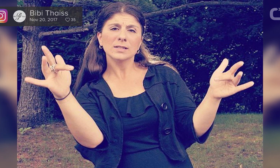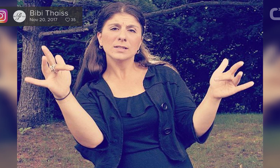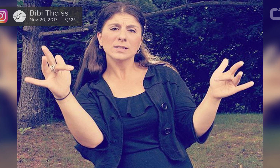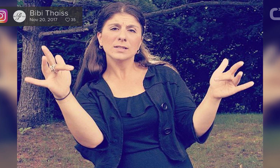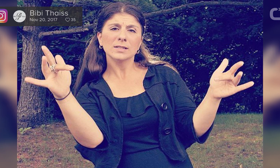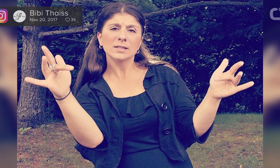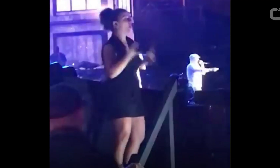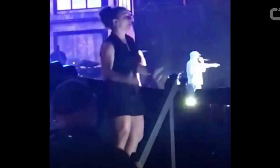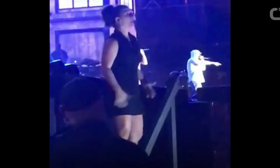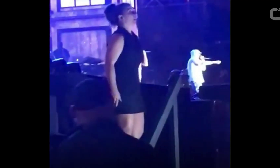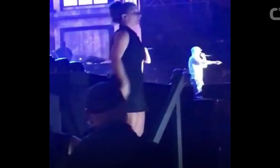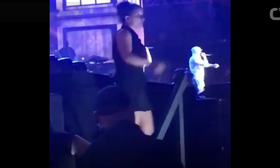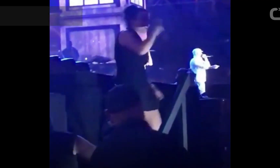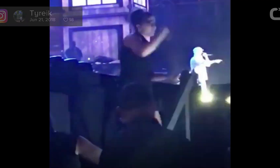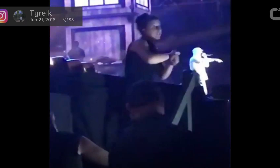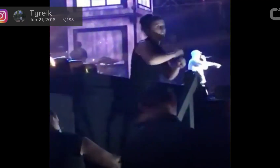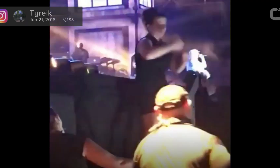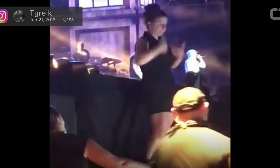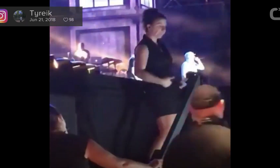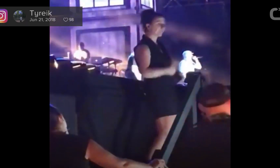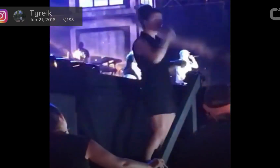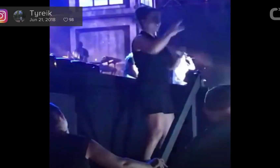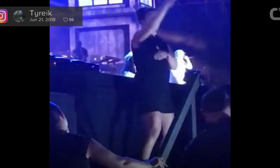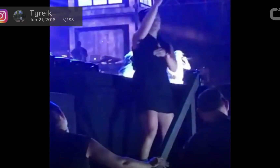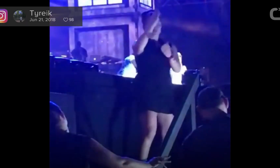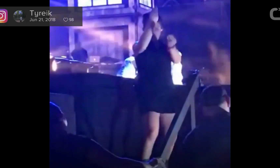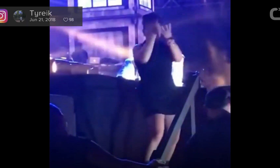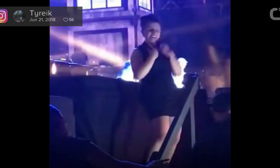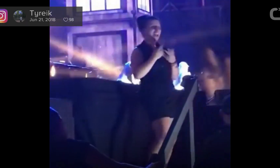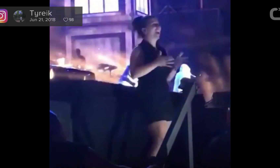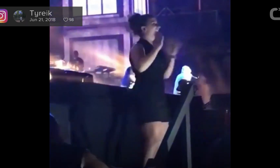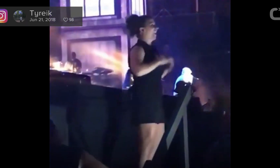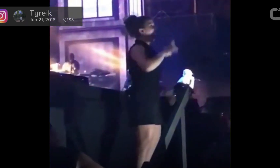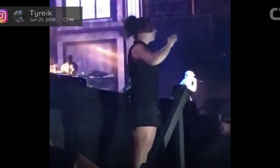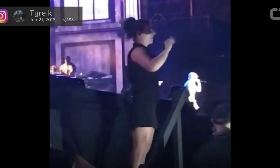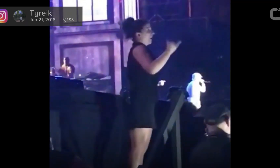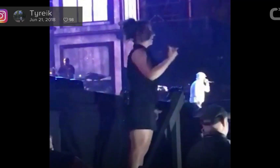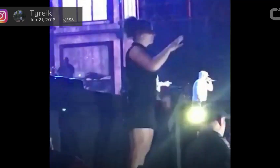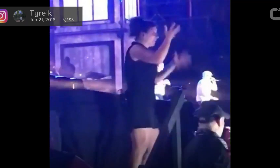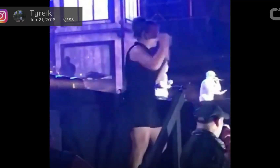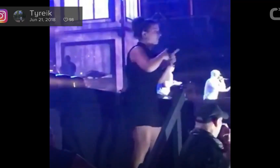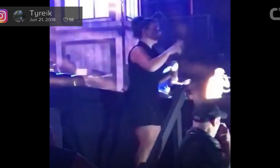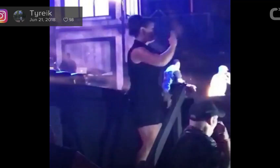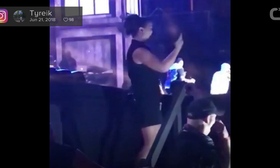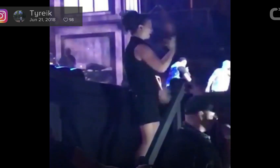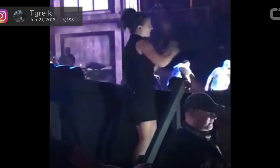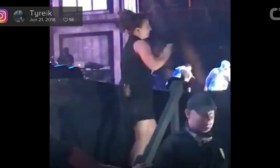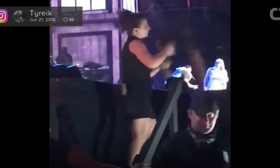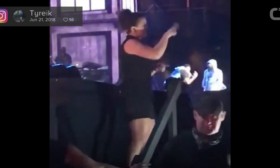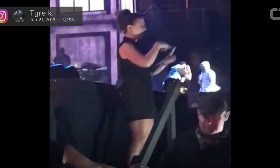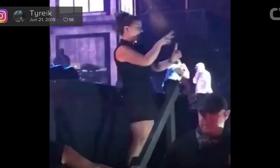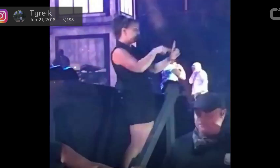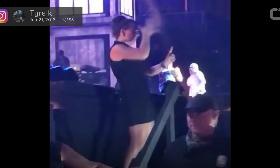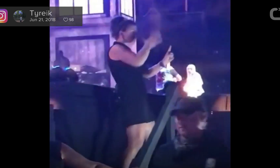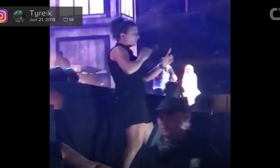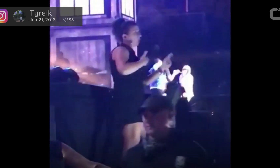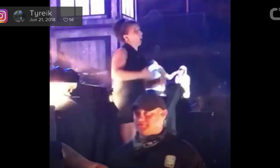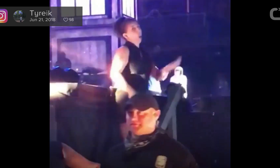to as a rap god. According to Business Insider, in a recent viral video, Maniotti is filmed while interpreting at